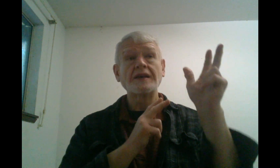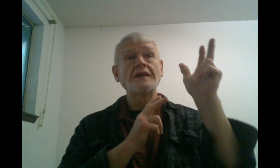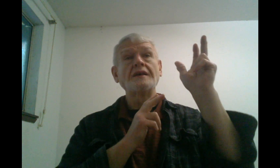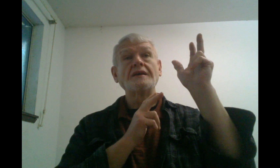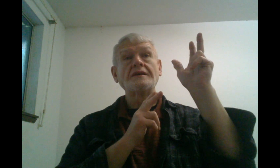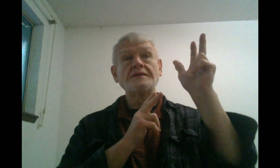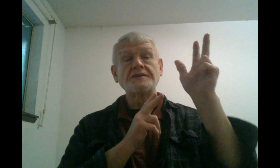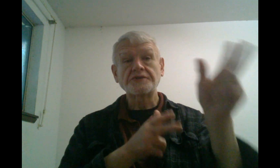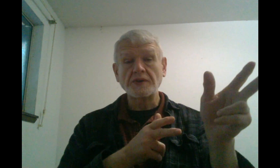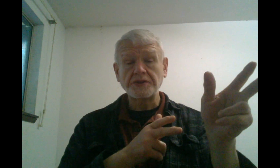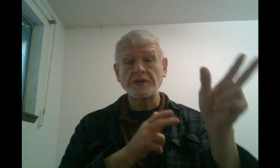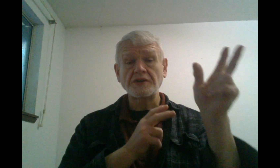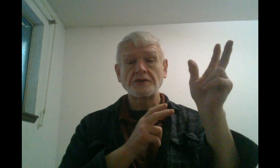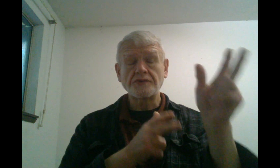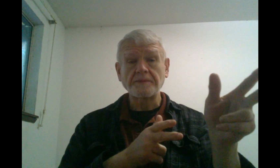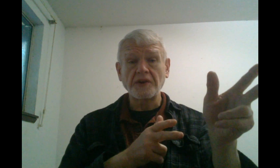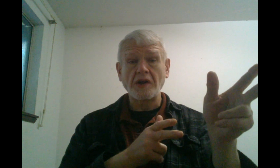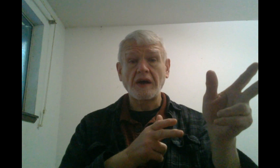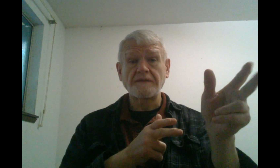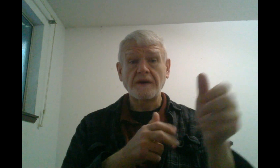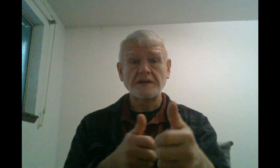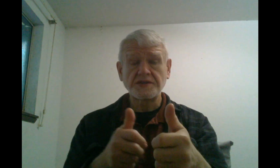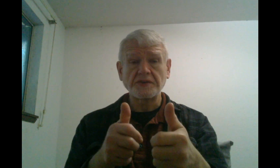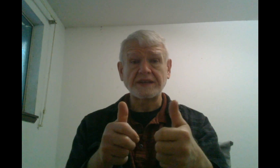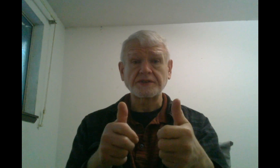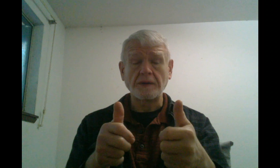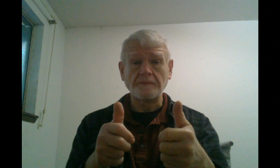storage unit, dropped it all off, so that's good.